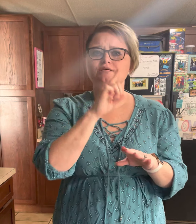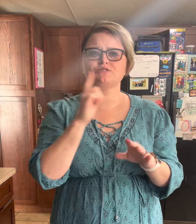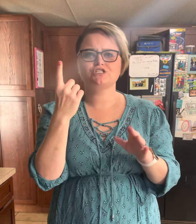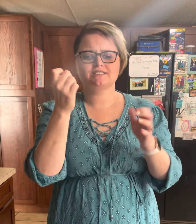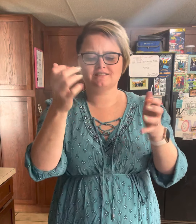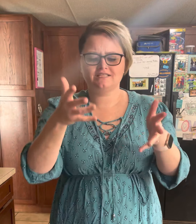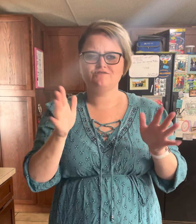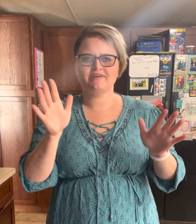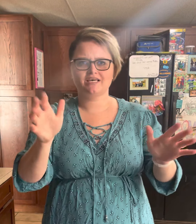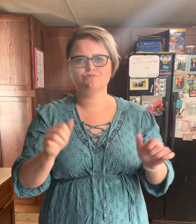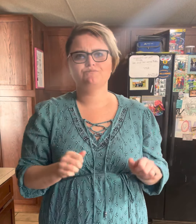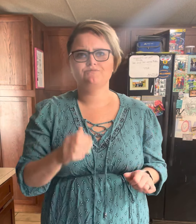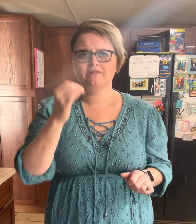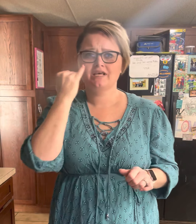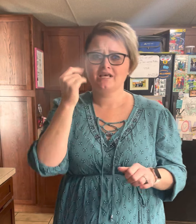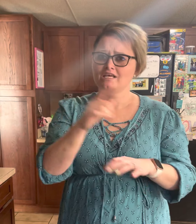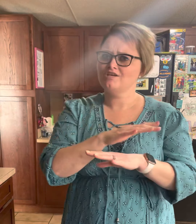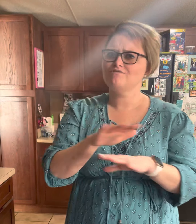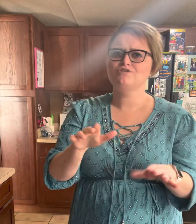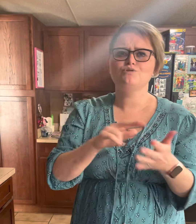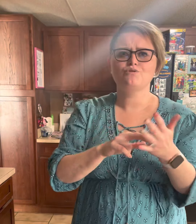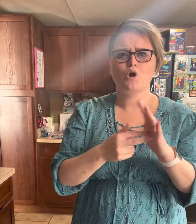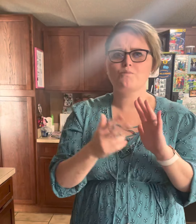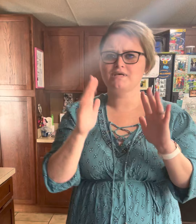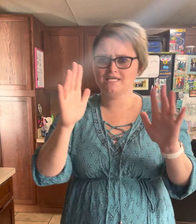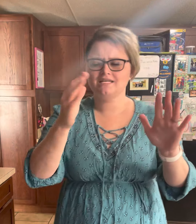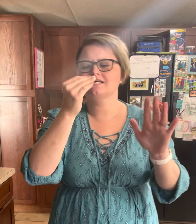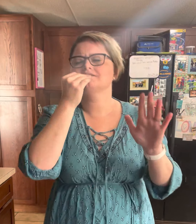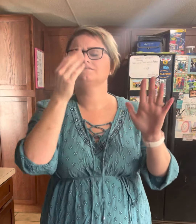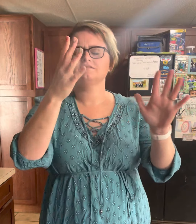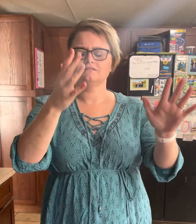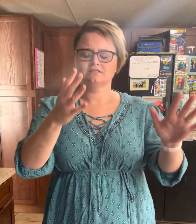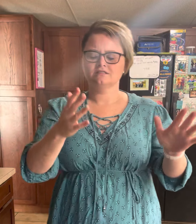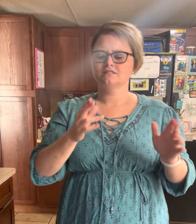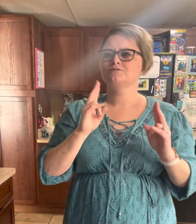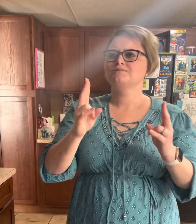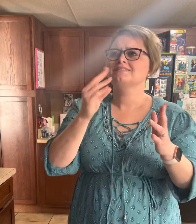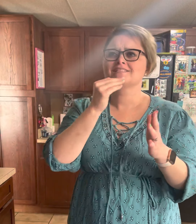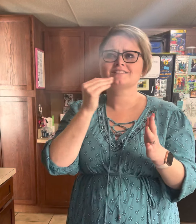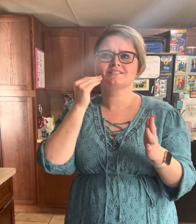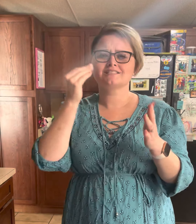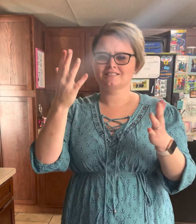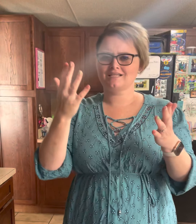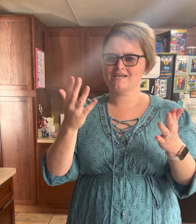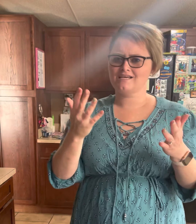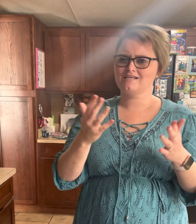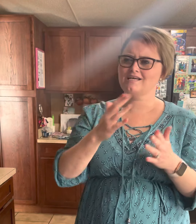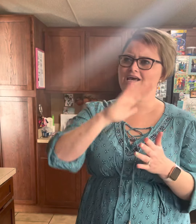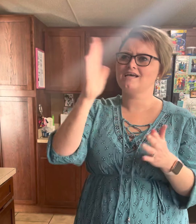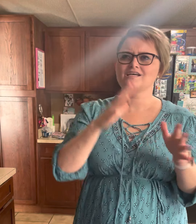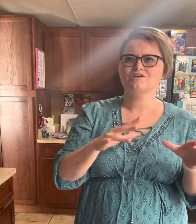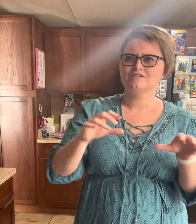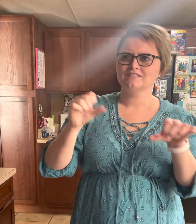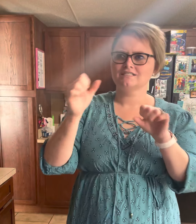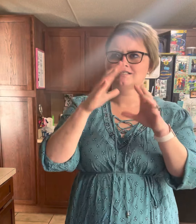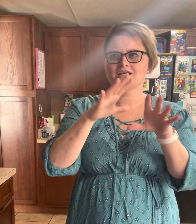list, just leave it If you don't mean it Hurry home, let's never leave I'm feeling